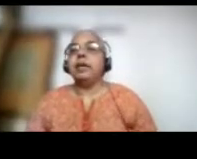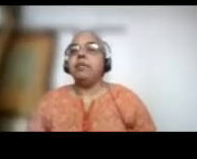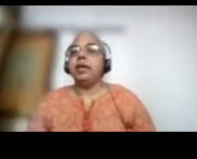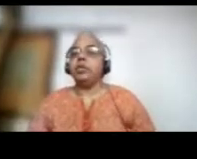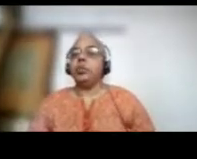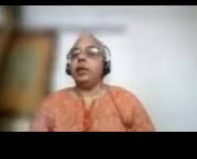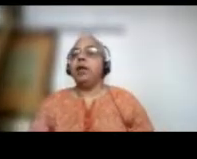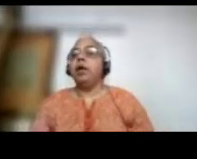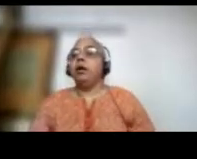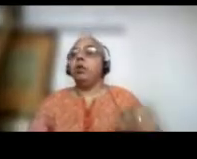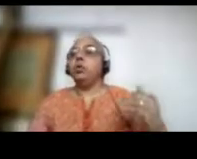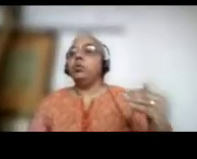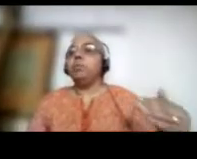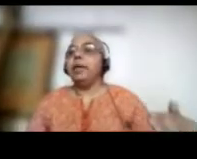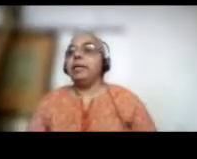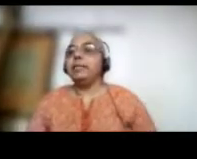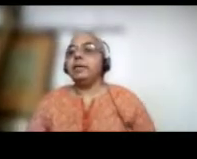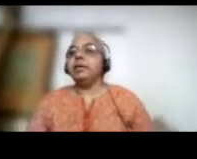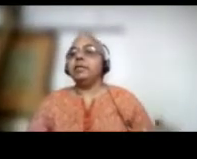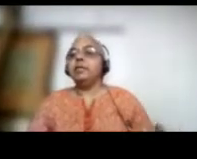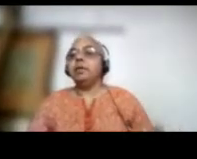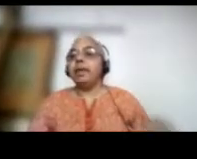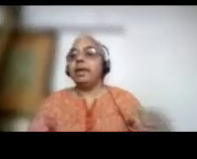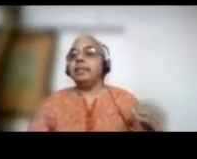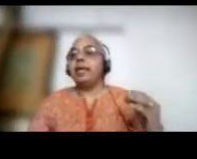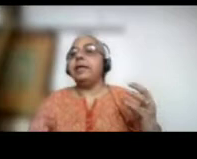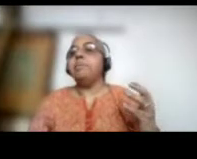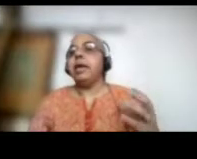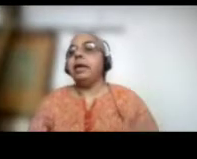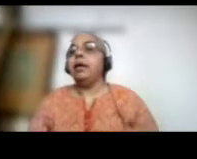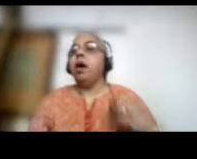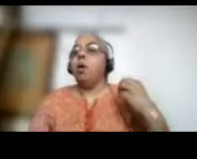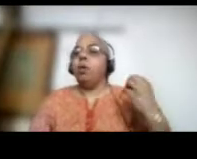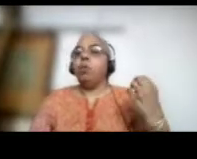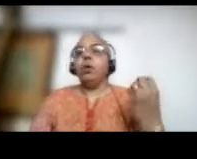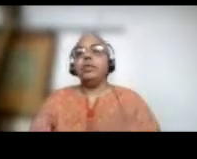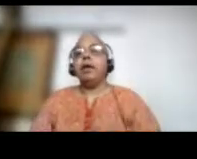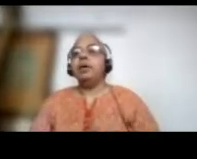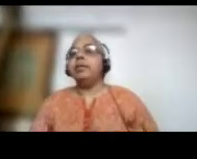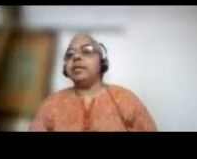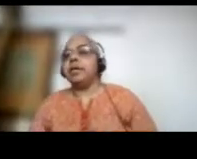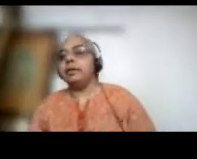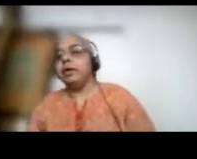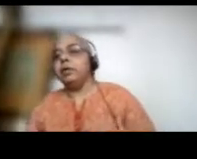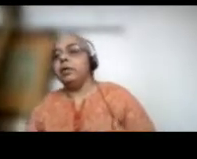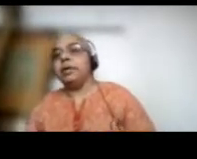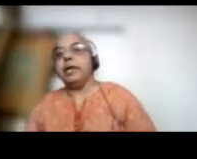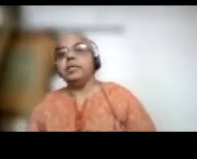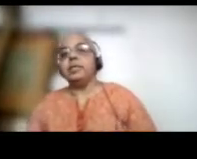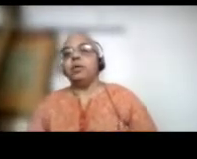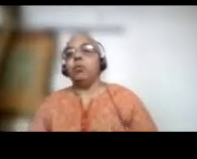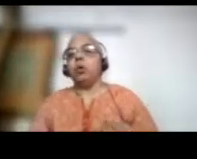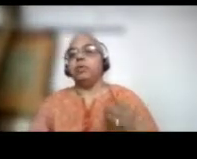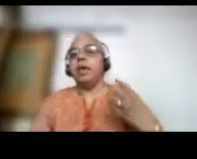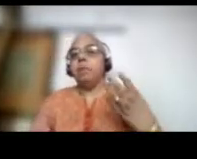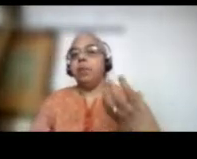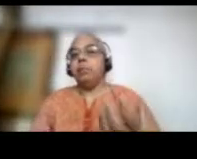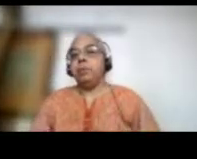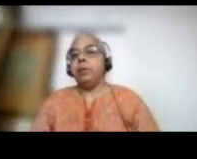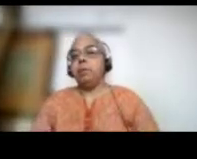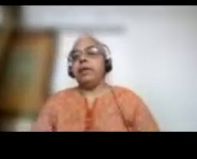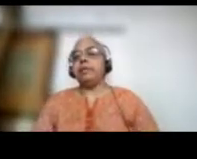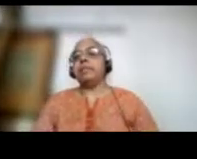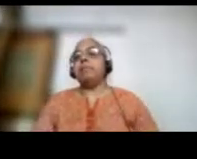standard 11 and 12 go to a place, a nursery place, and they make whatever that Khariali organization wants.